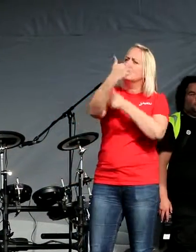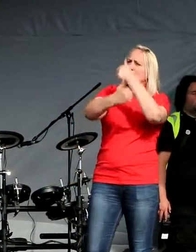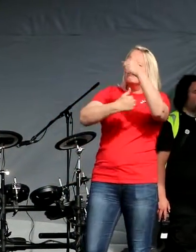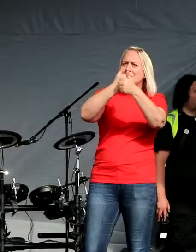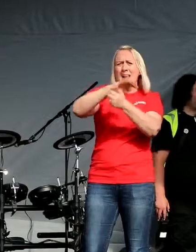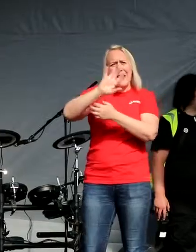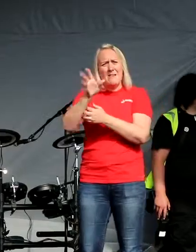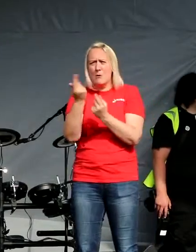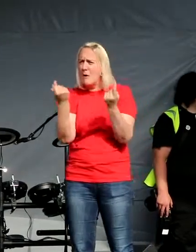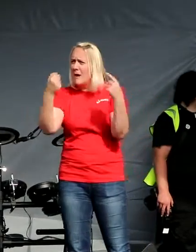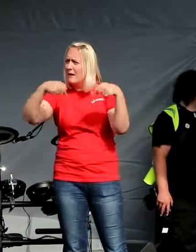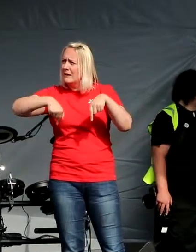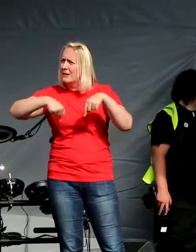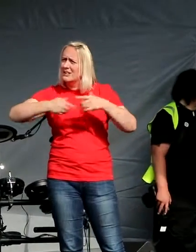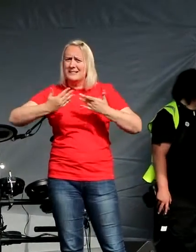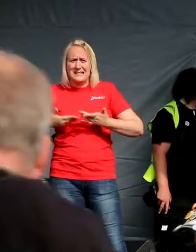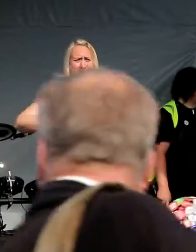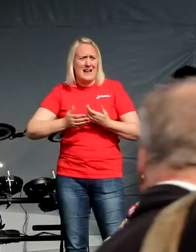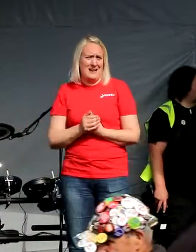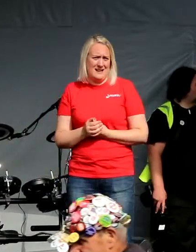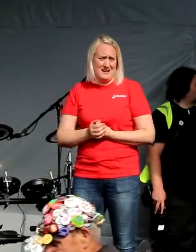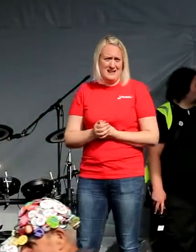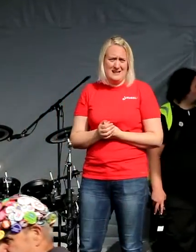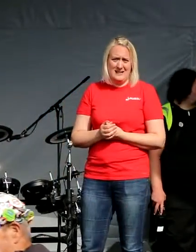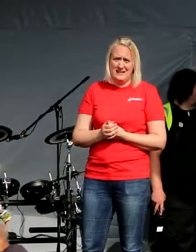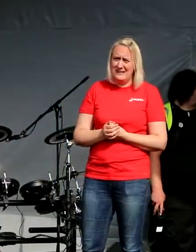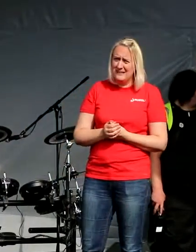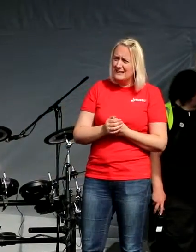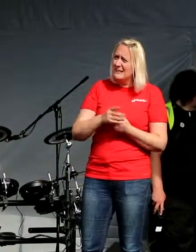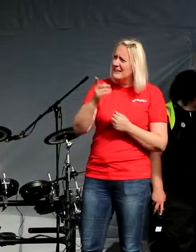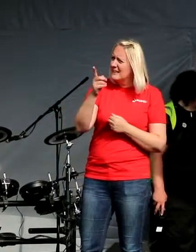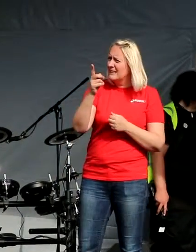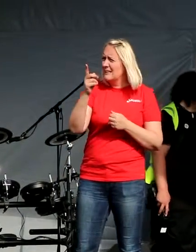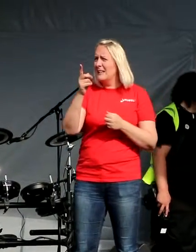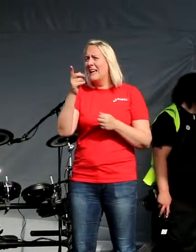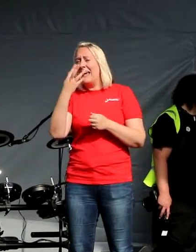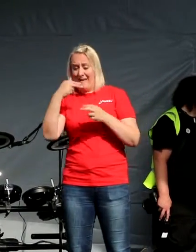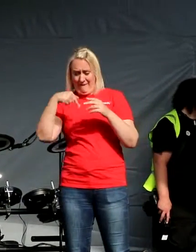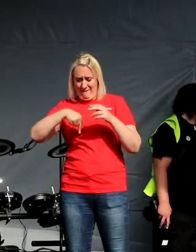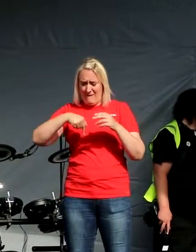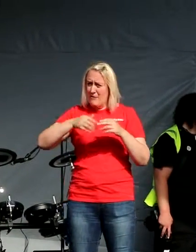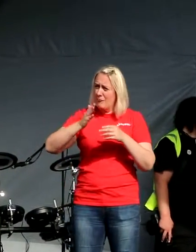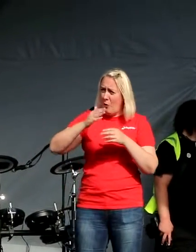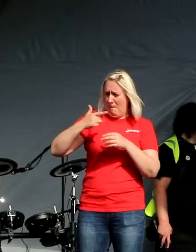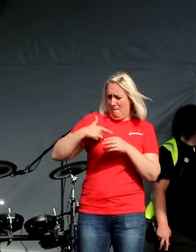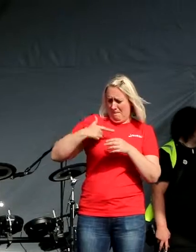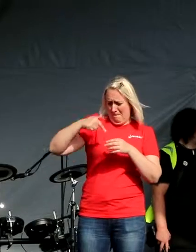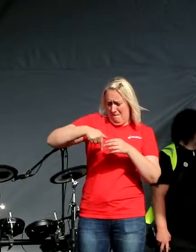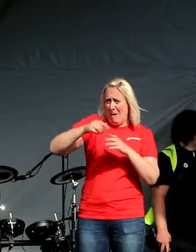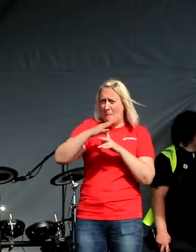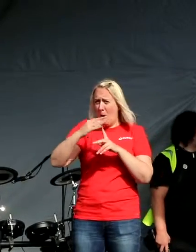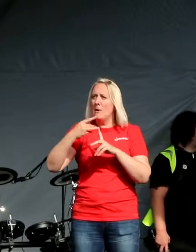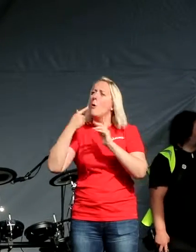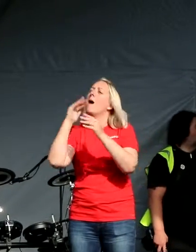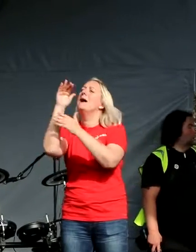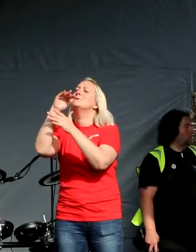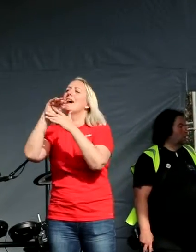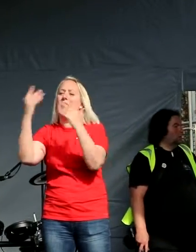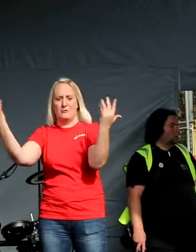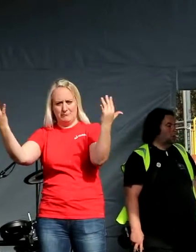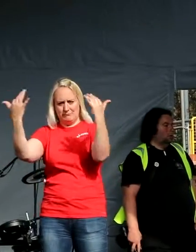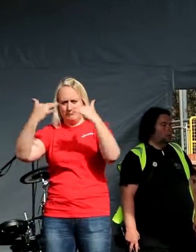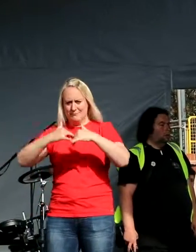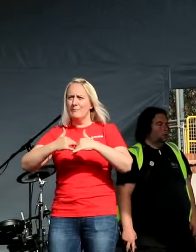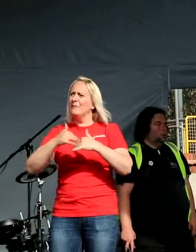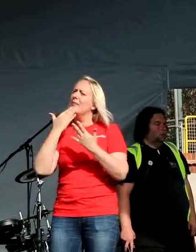everybody, whether from Birmingham or from outside, who's come here to say to Theresa May, we've had enough